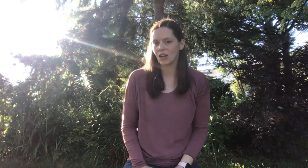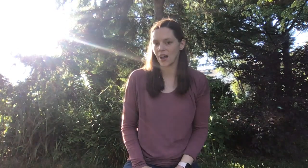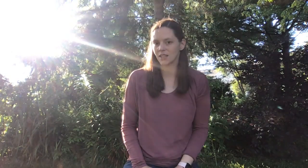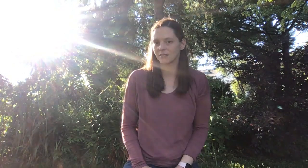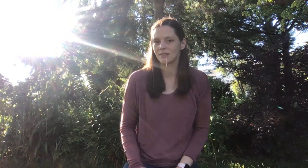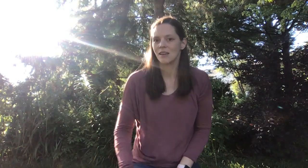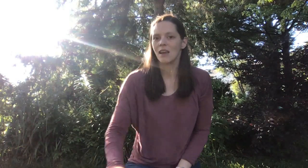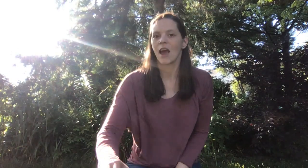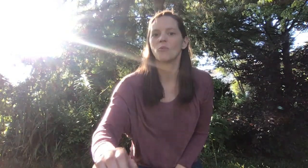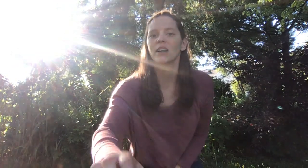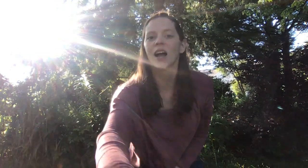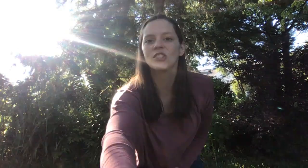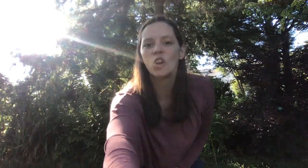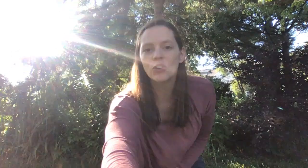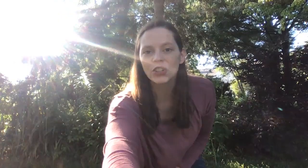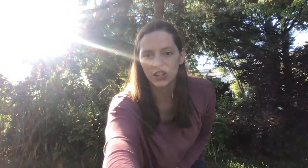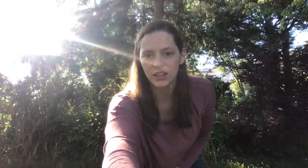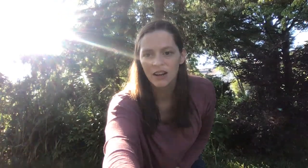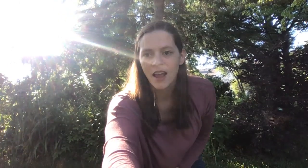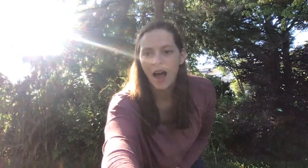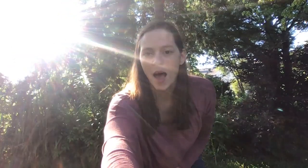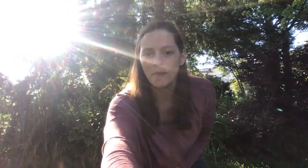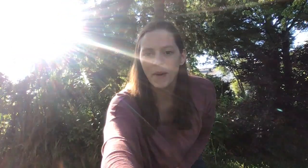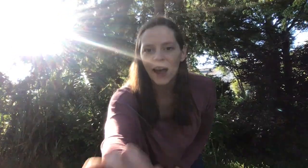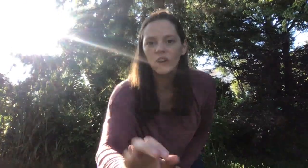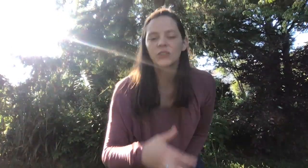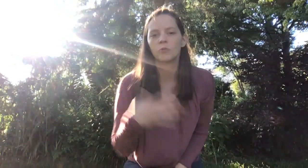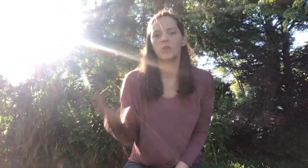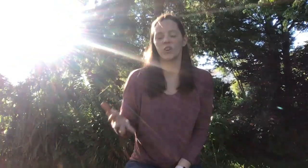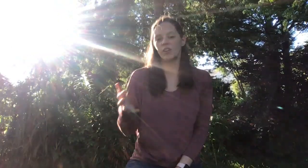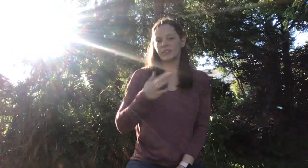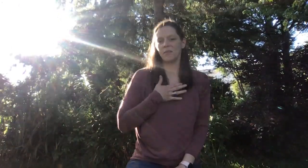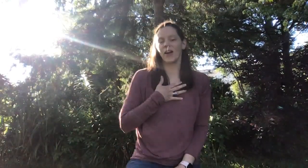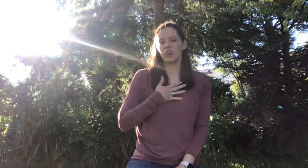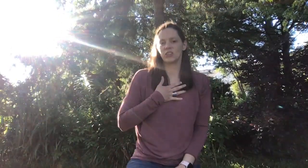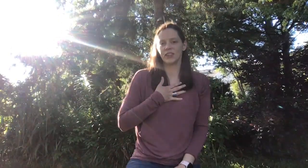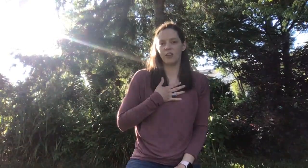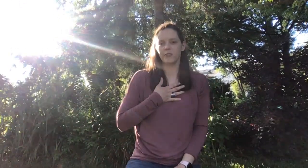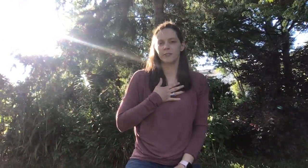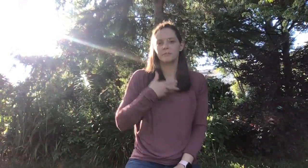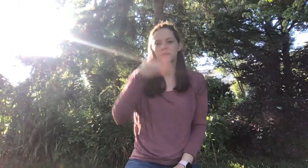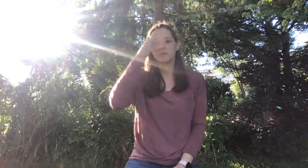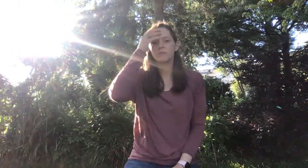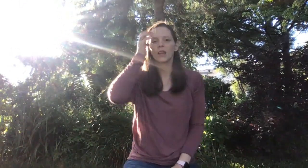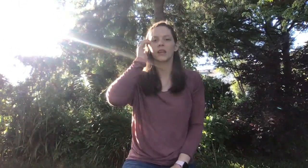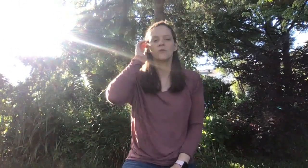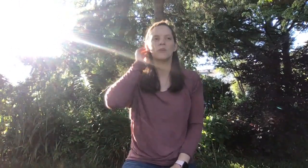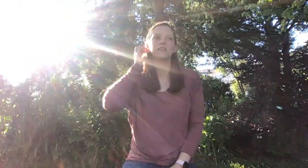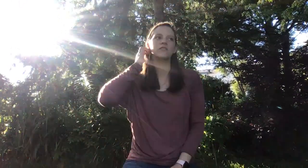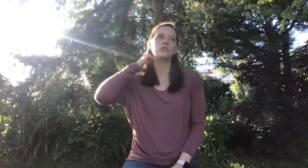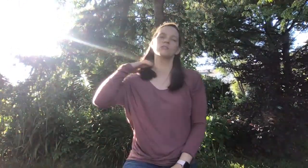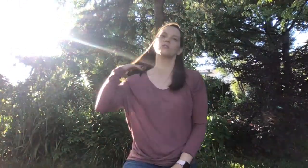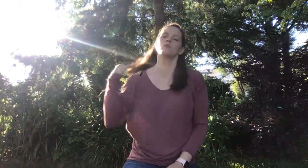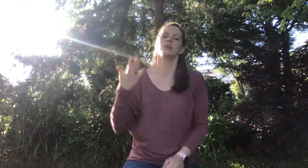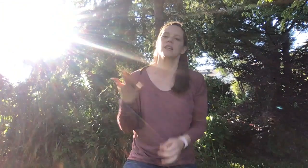God, and what God told her about the world and about herself, in one of those stories,